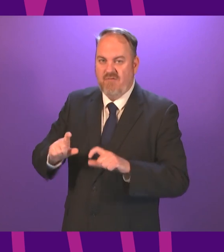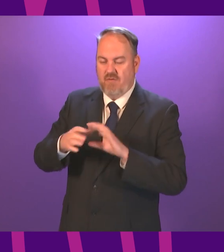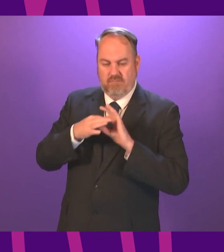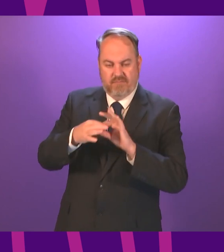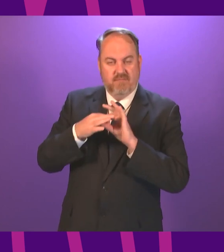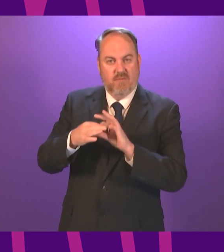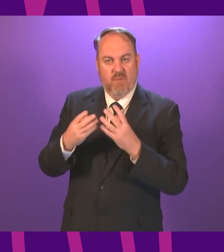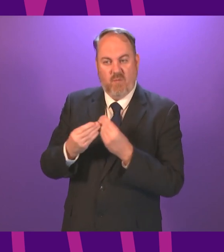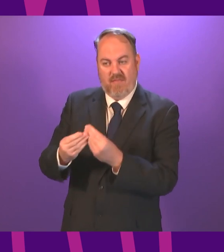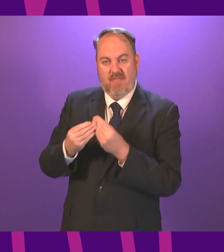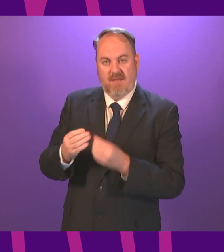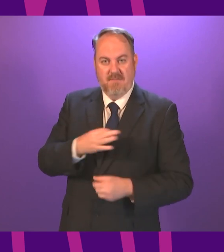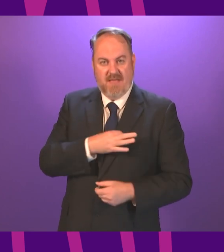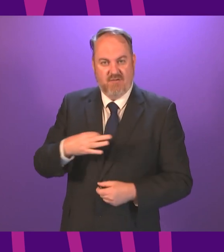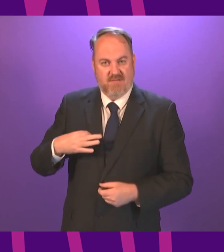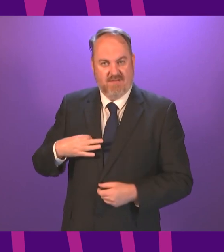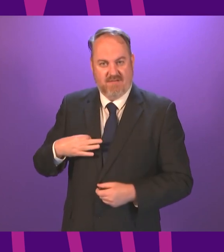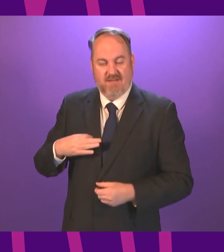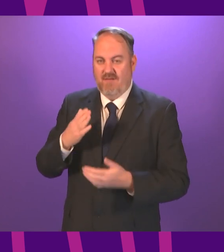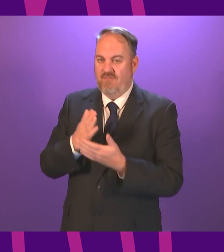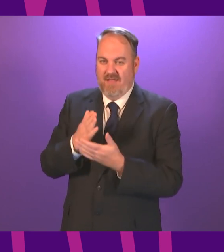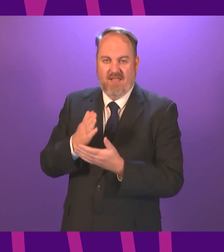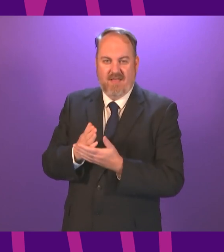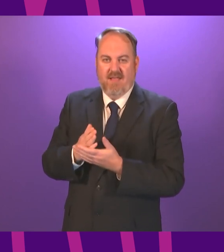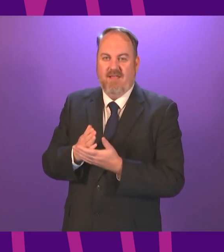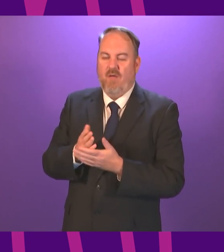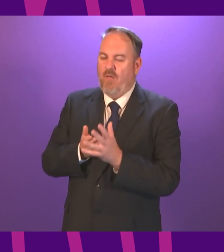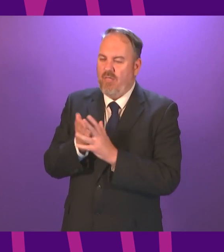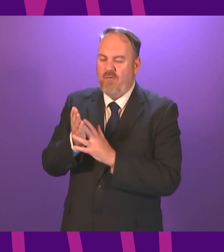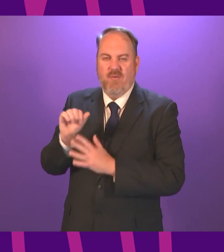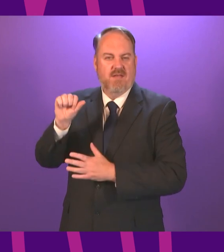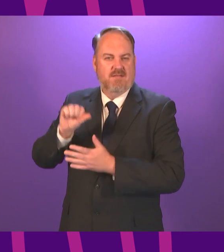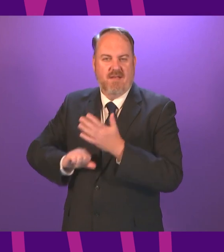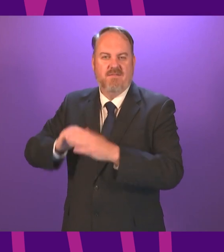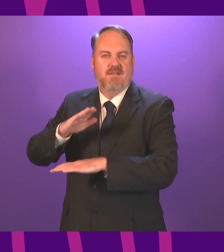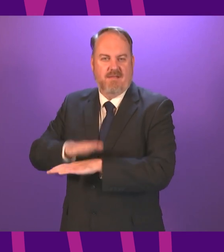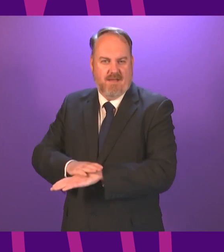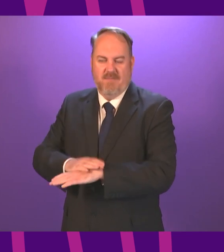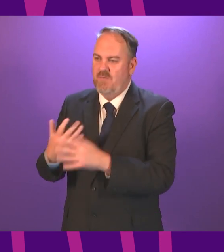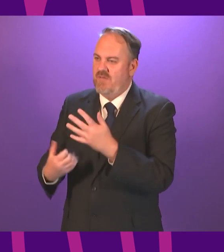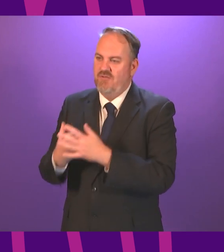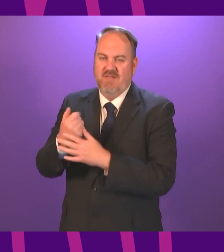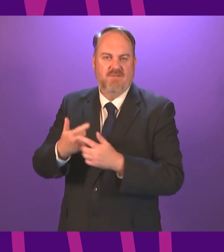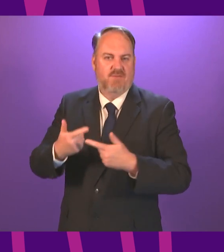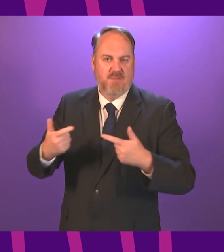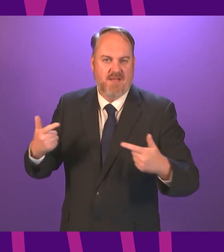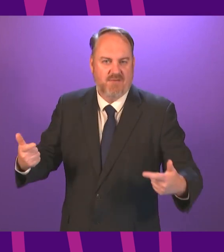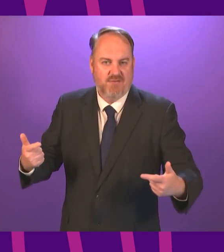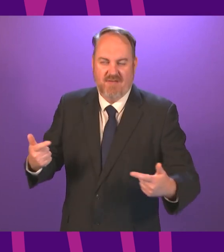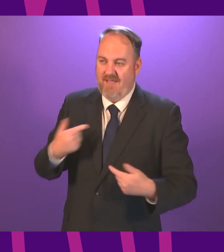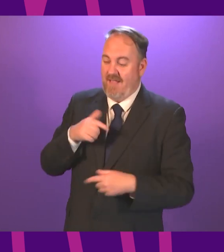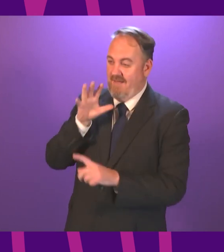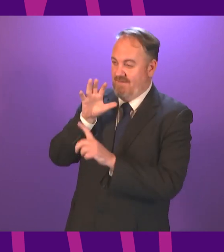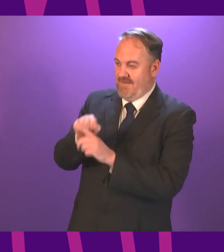the brightest lights shine only in the darkest skies and during the pandemic I have seen the bravery